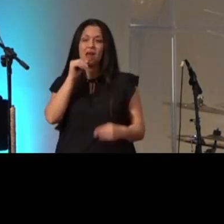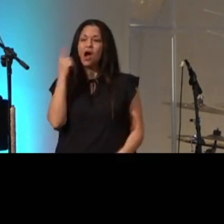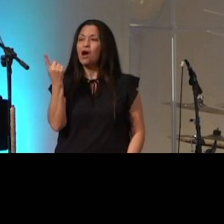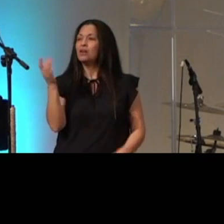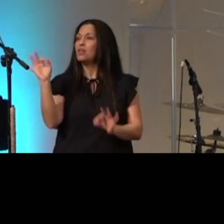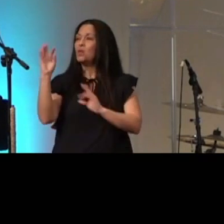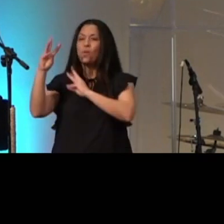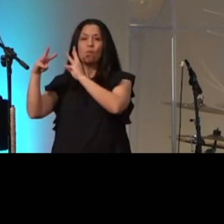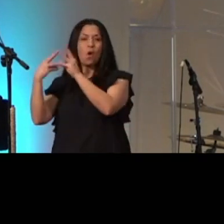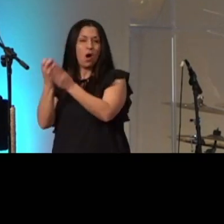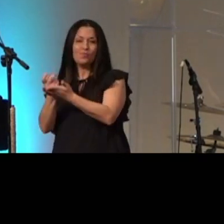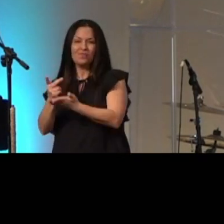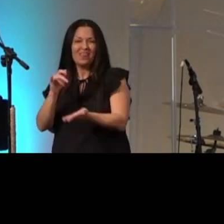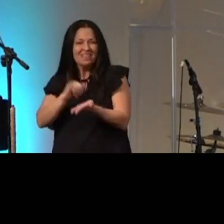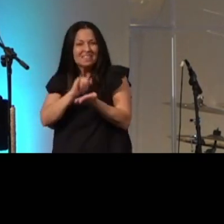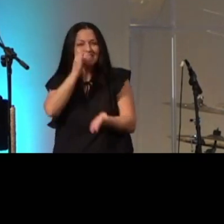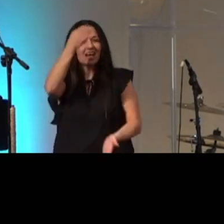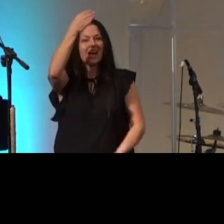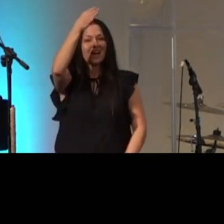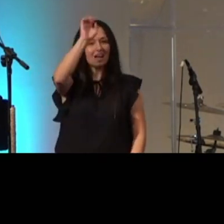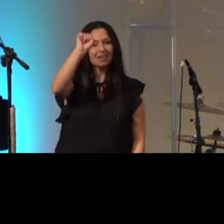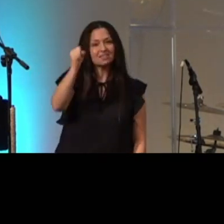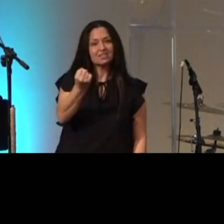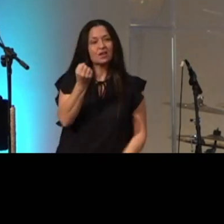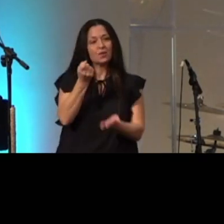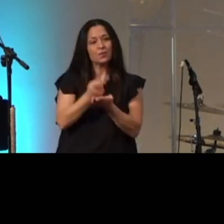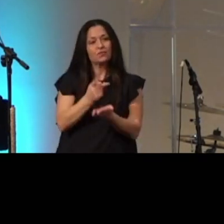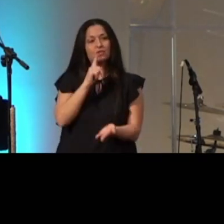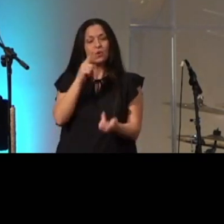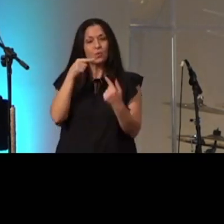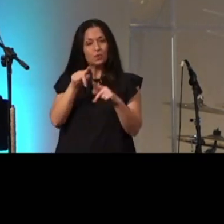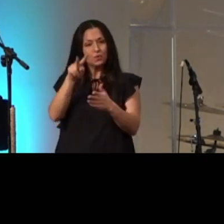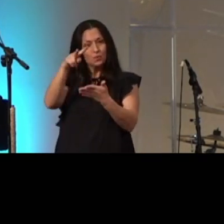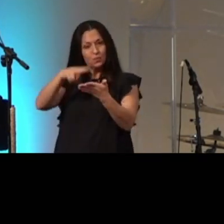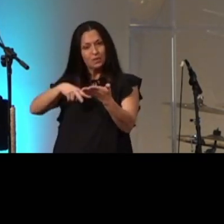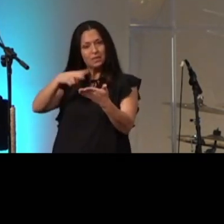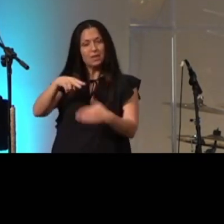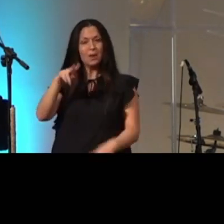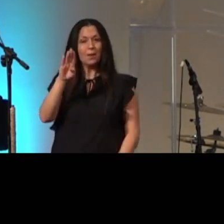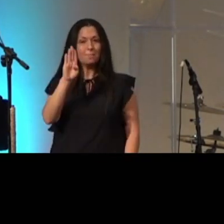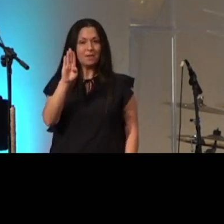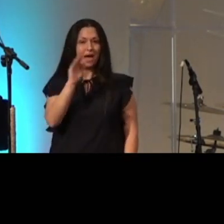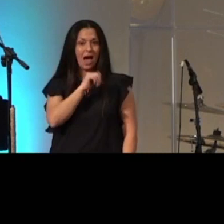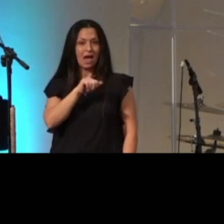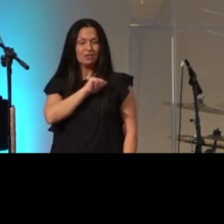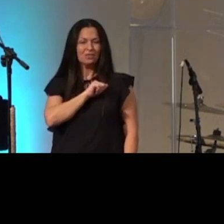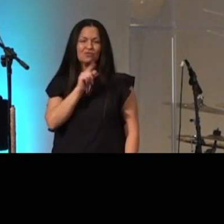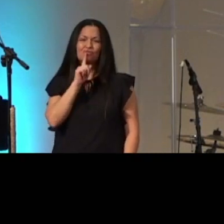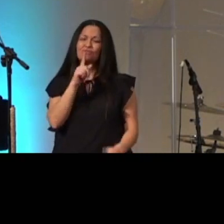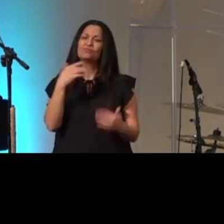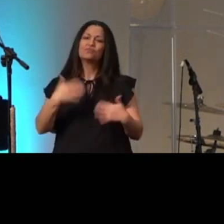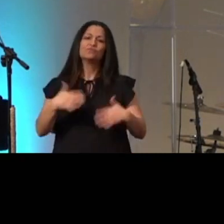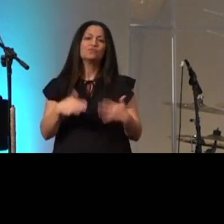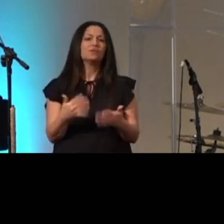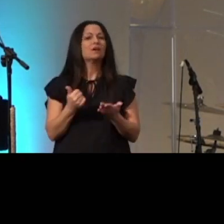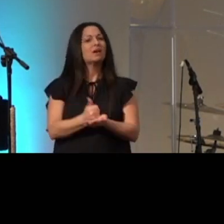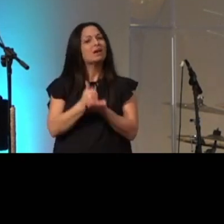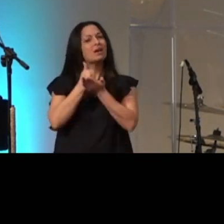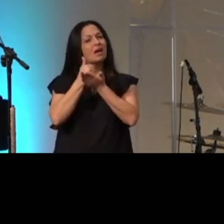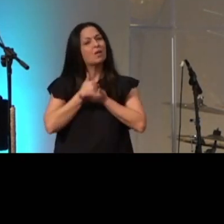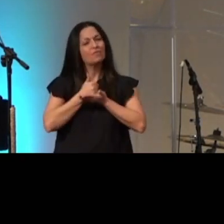and so as we read the beatitudes it is it is incredibly helpful to remember our status